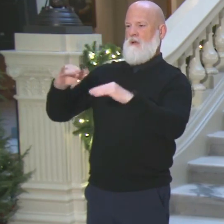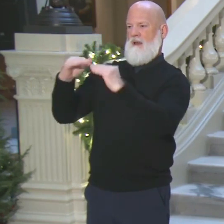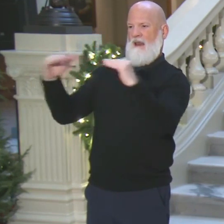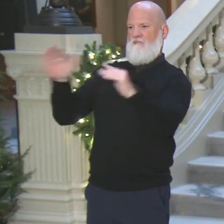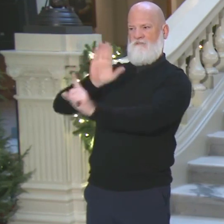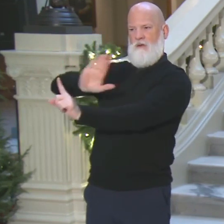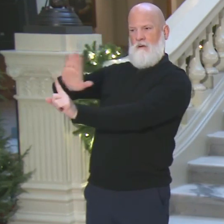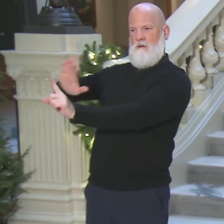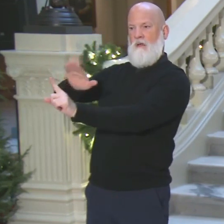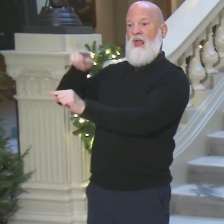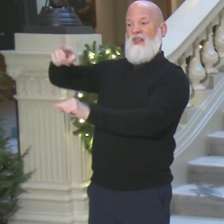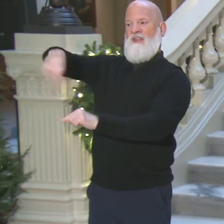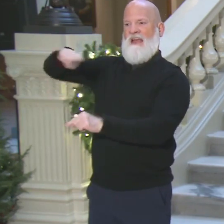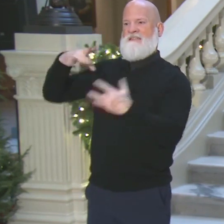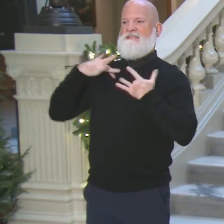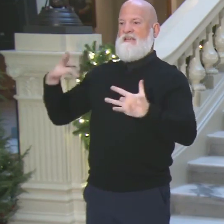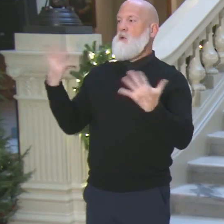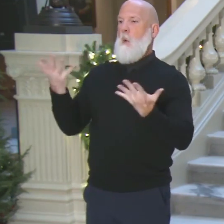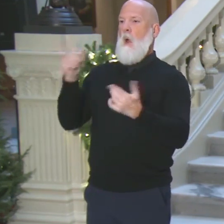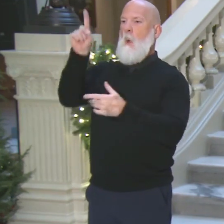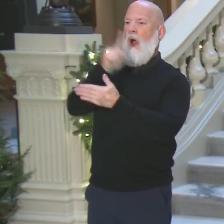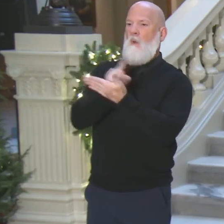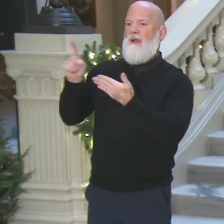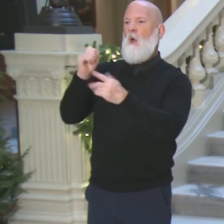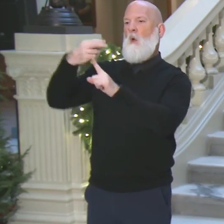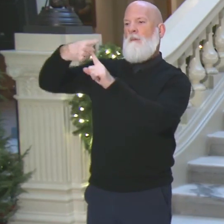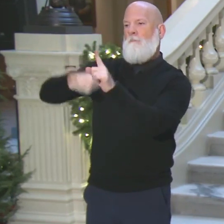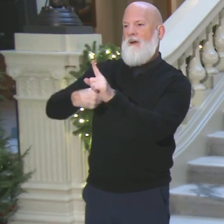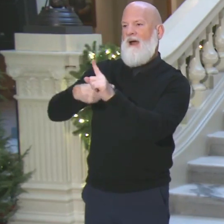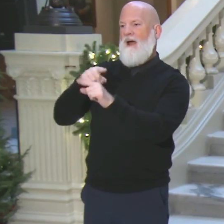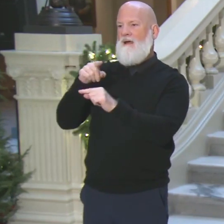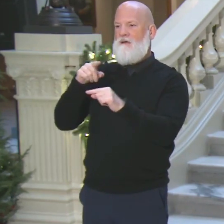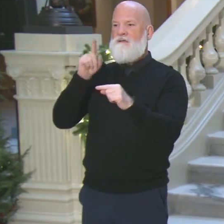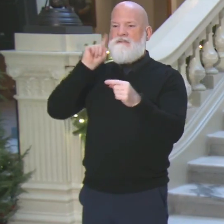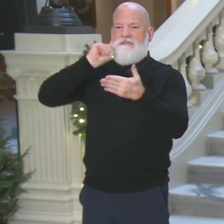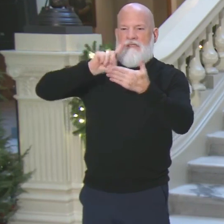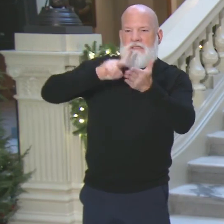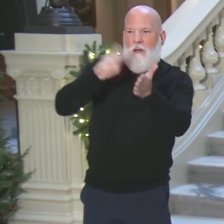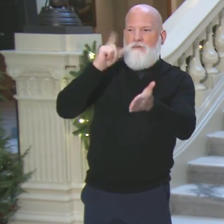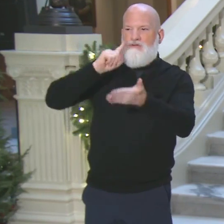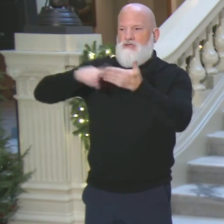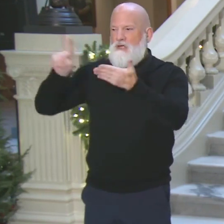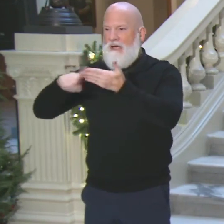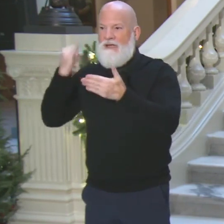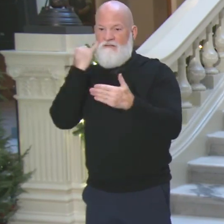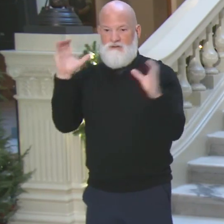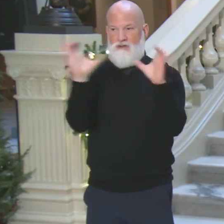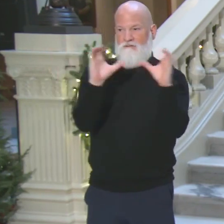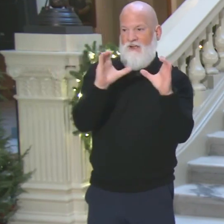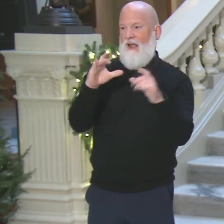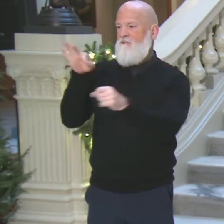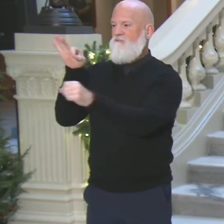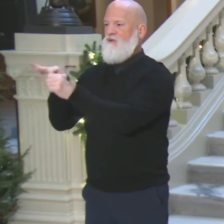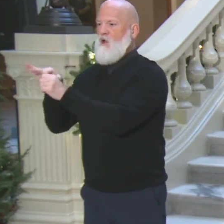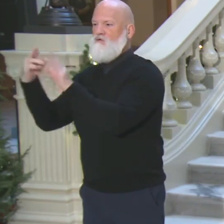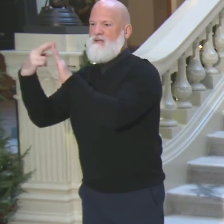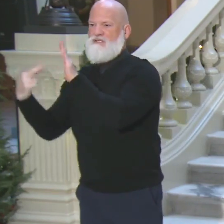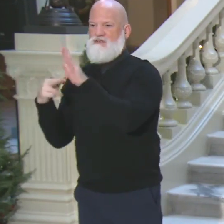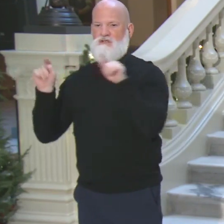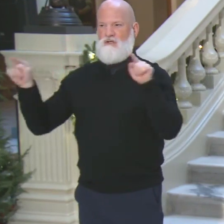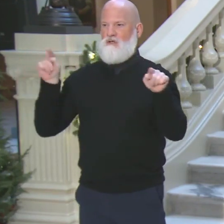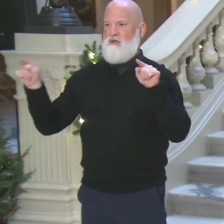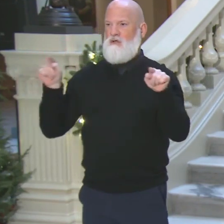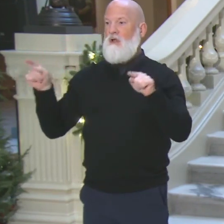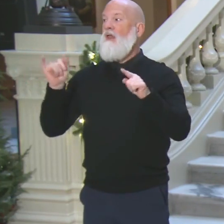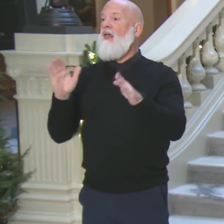weekly, depending on the processes they have in place. Now, secondarily, as we have made very clear, when the ballot envelope